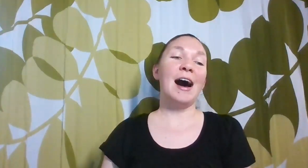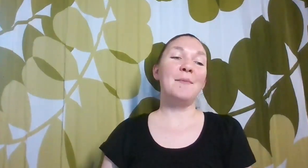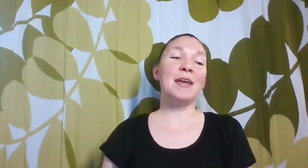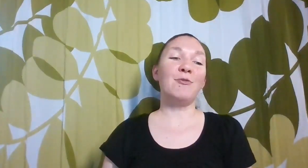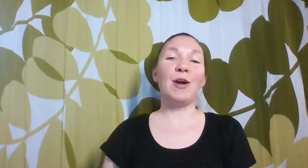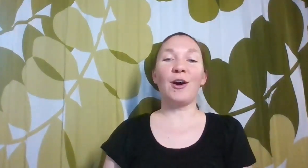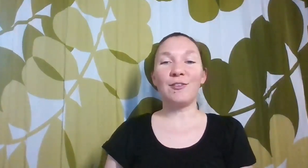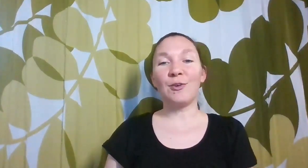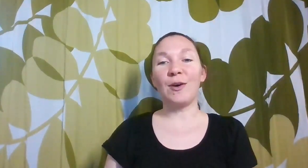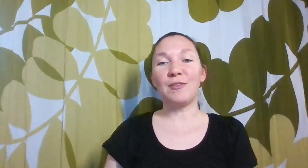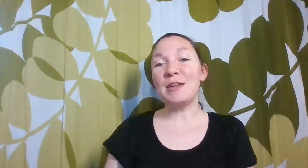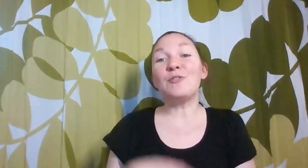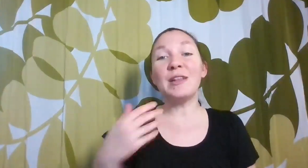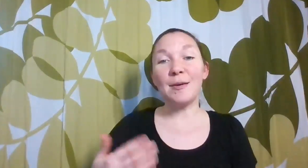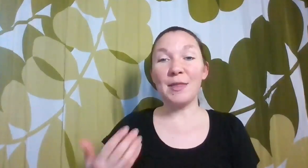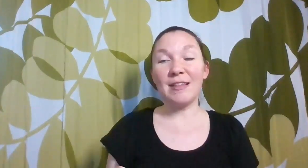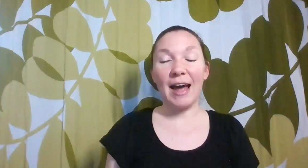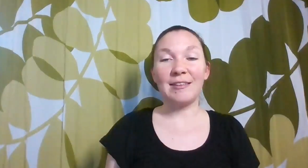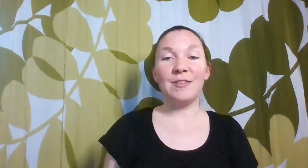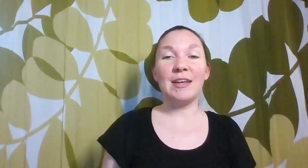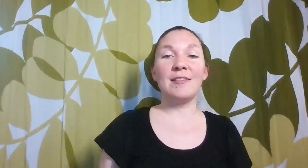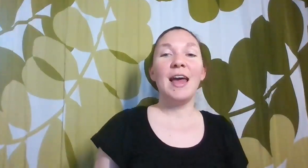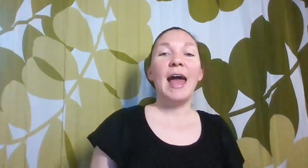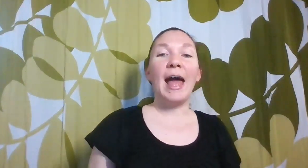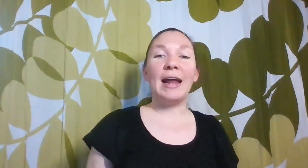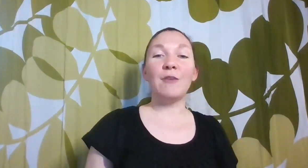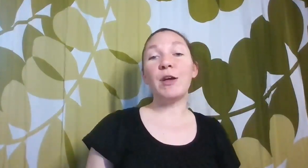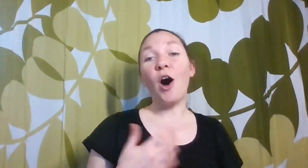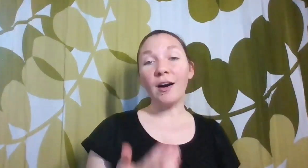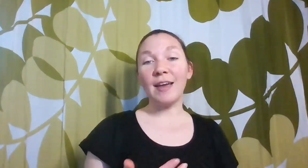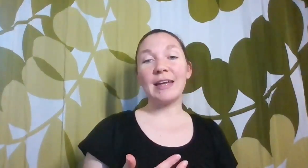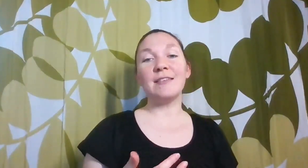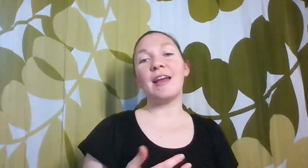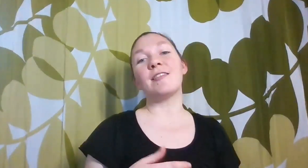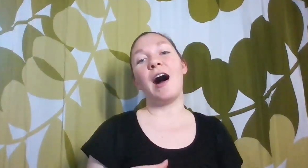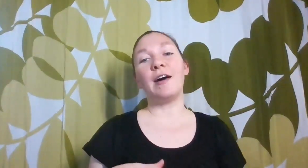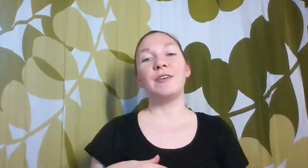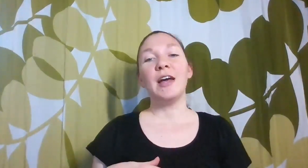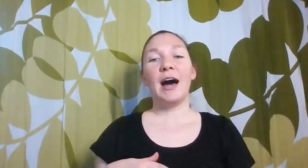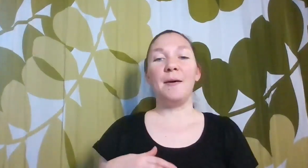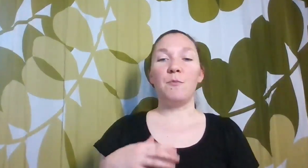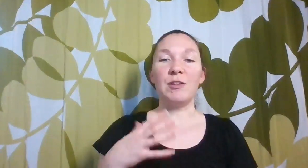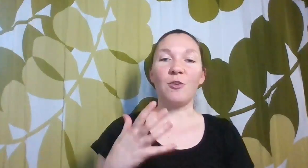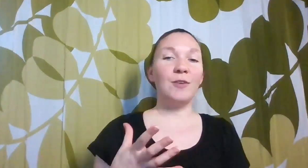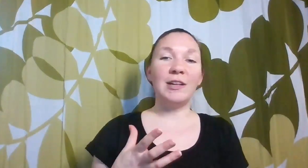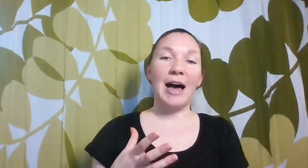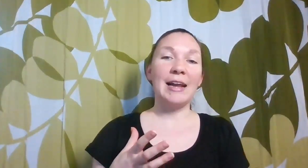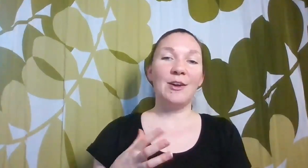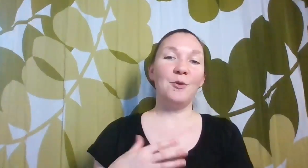If we are still going to be doing some of these activities and if we are taking days off, we sort of align those